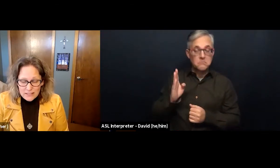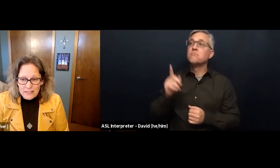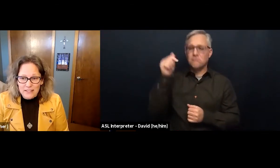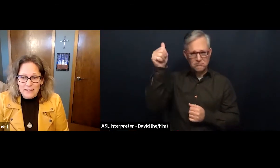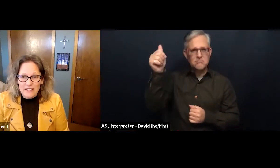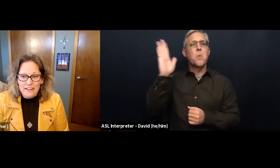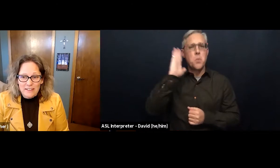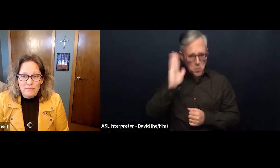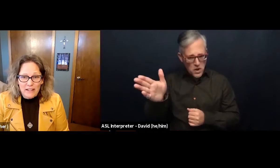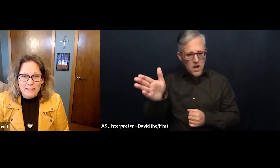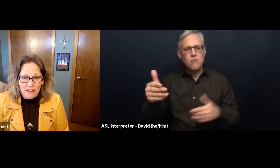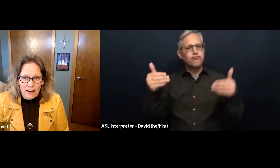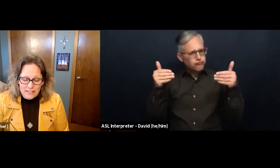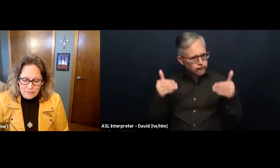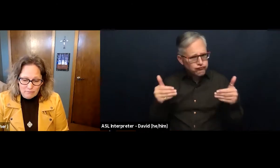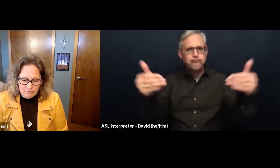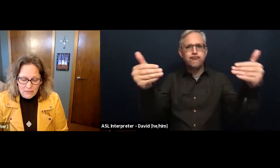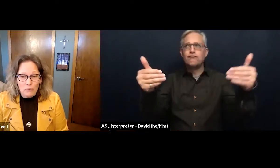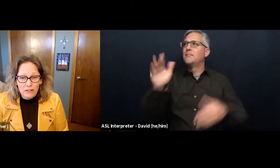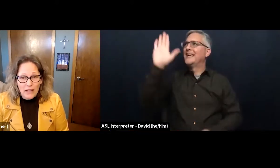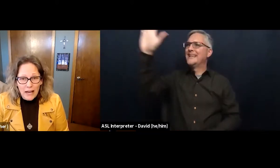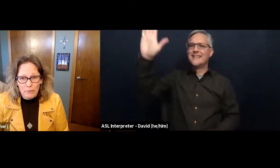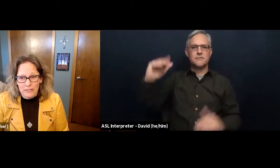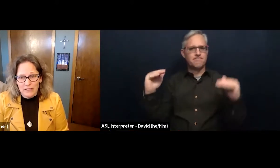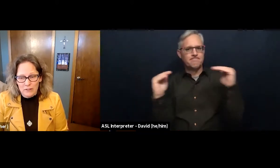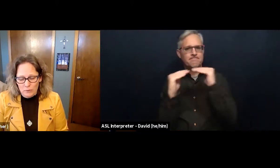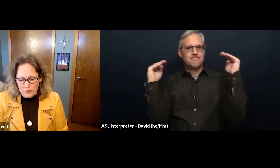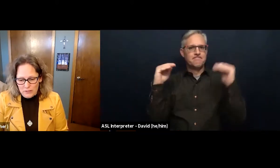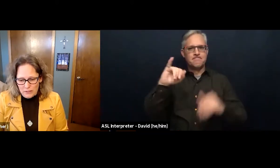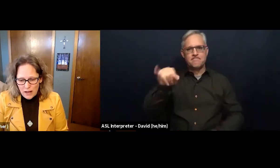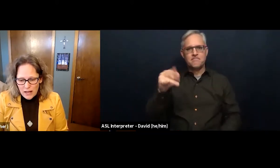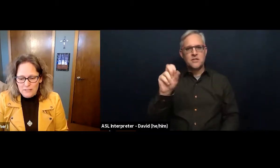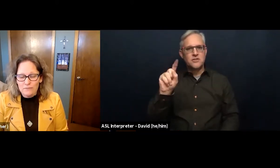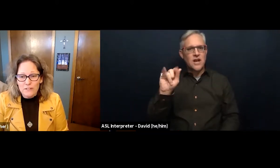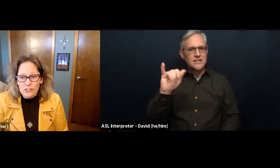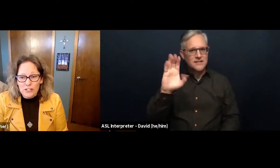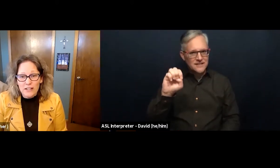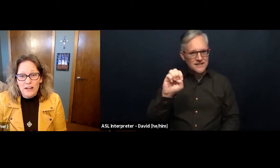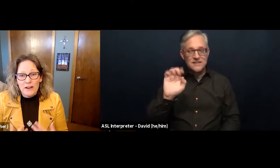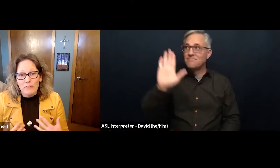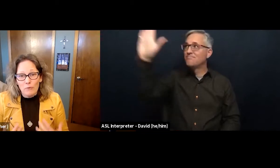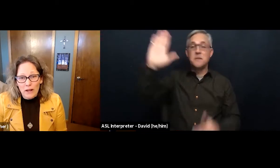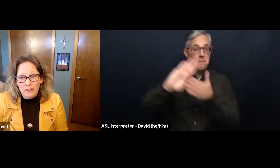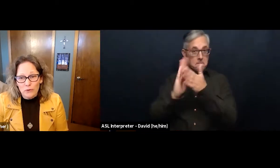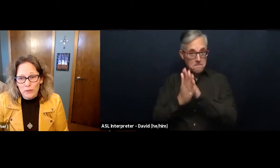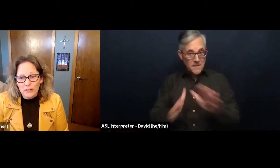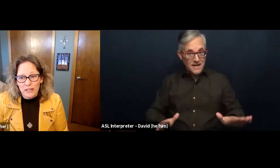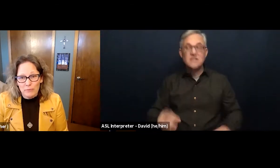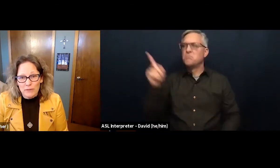that is God's. It will happen in the world. God's vision for what the world can be